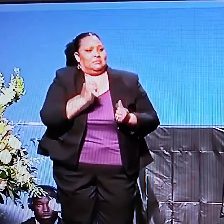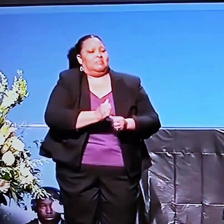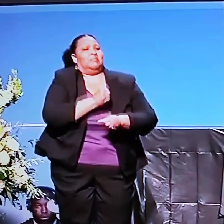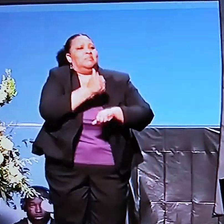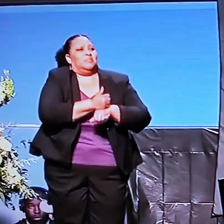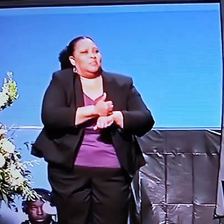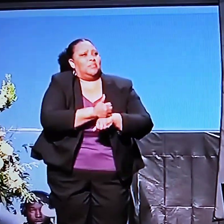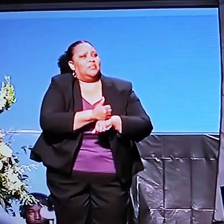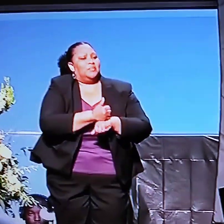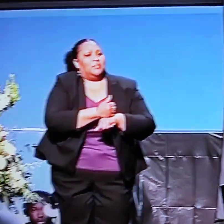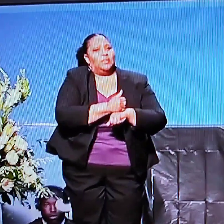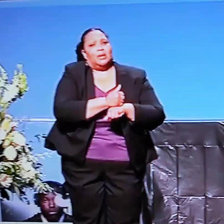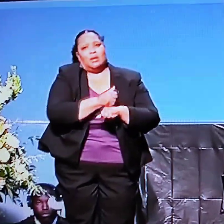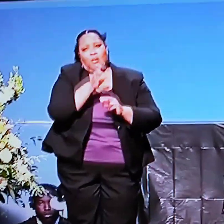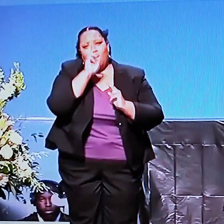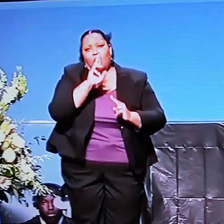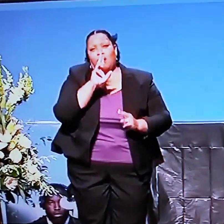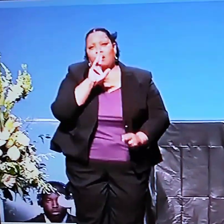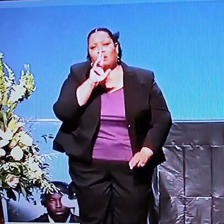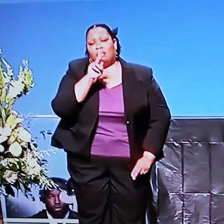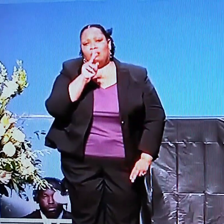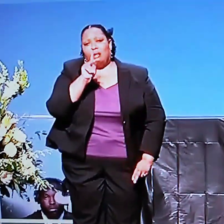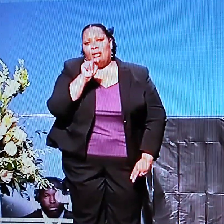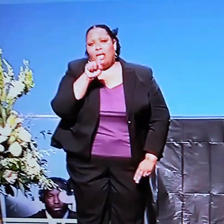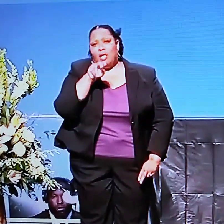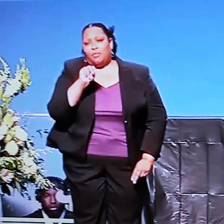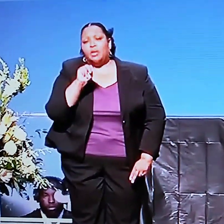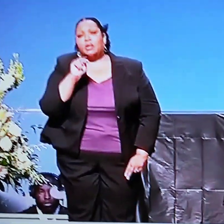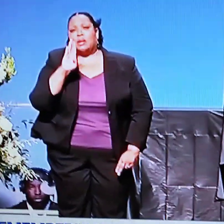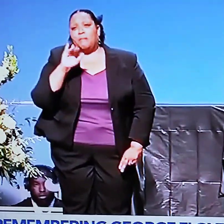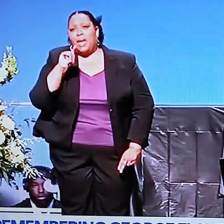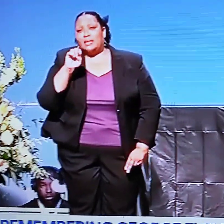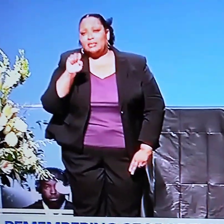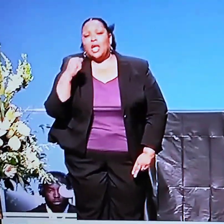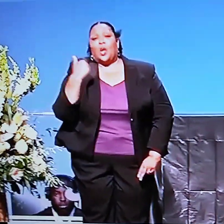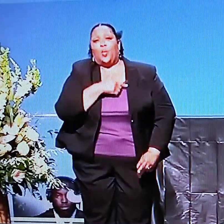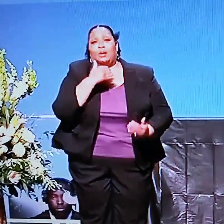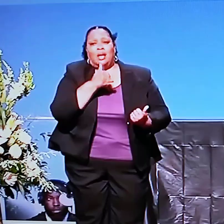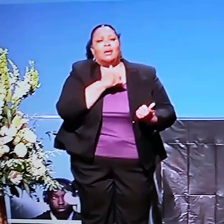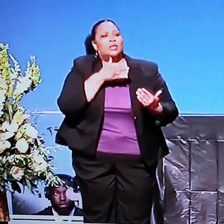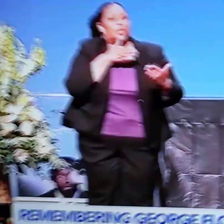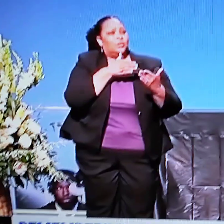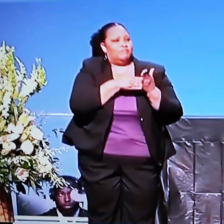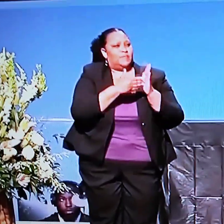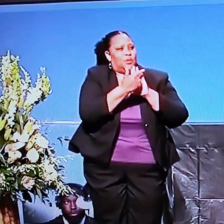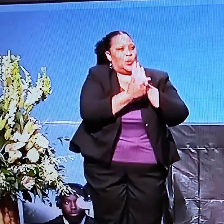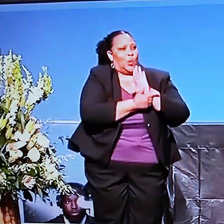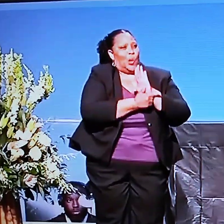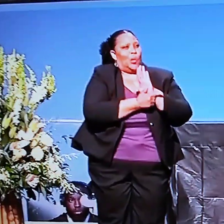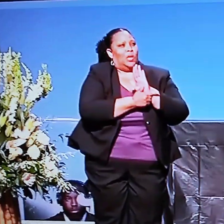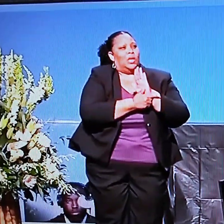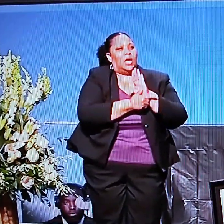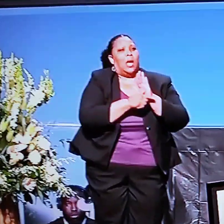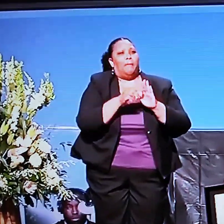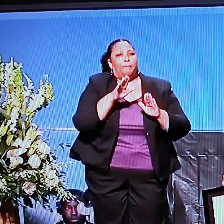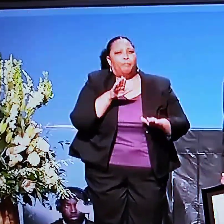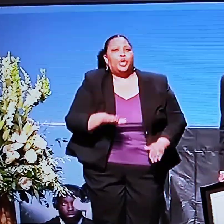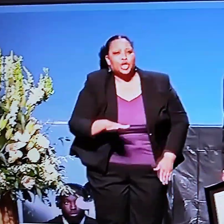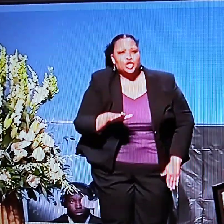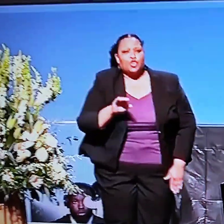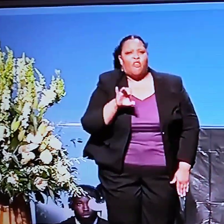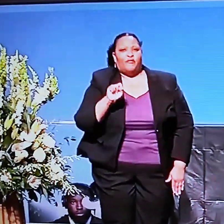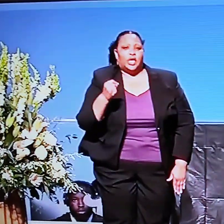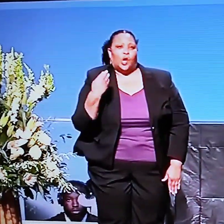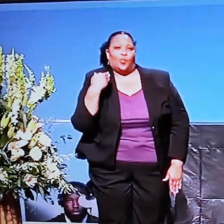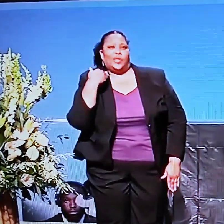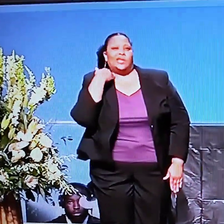The Albuquerque and her leadership, we have now a law that makes it against the law to put your foot on the neck